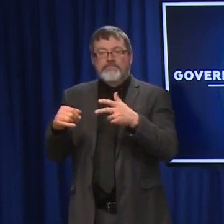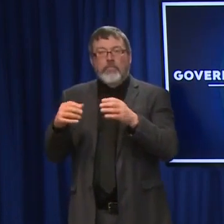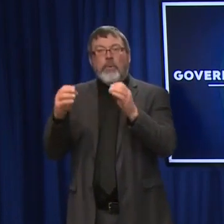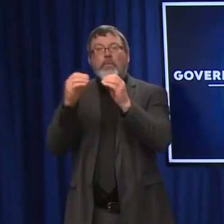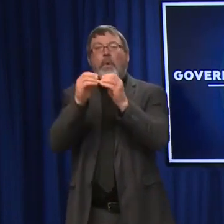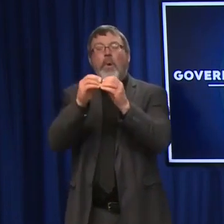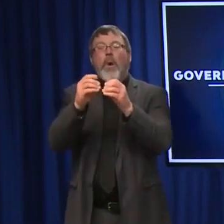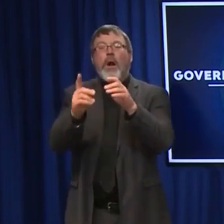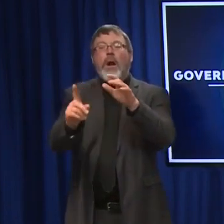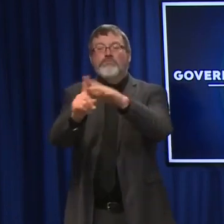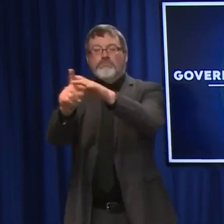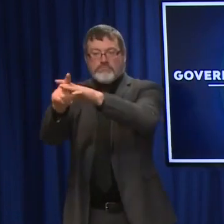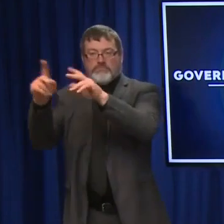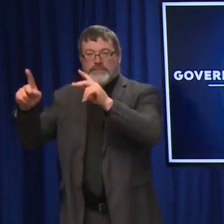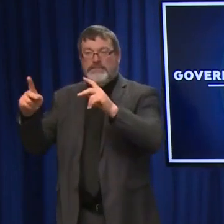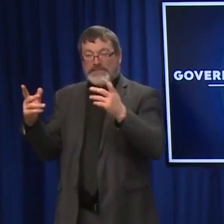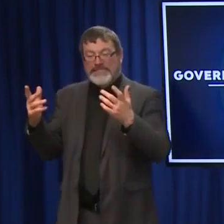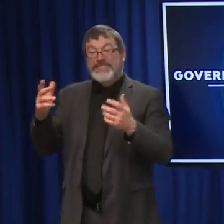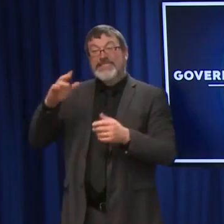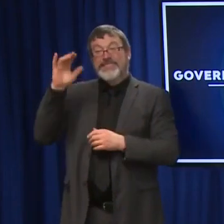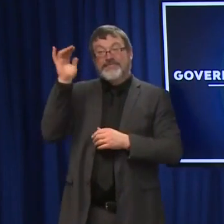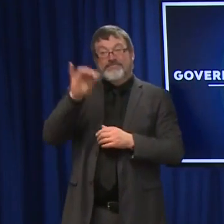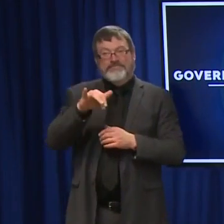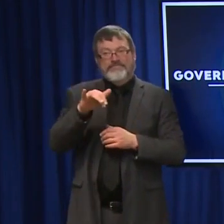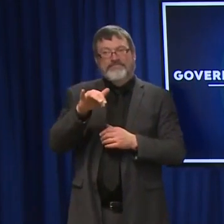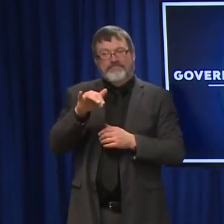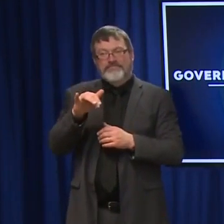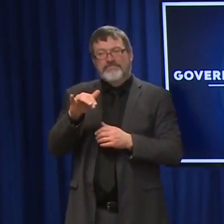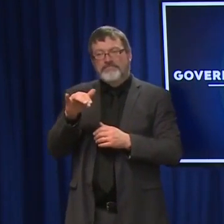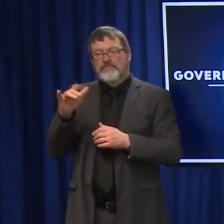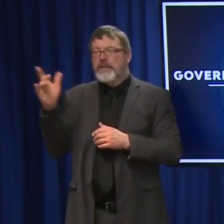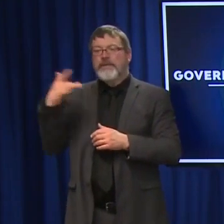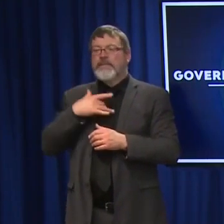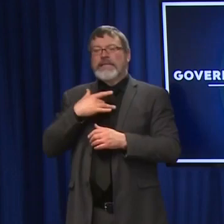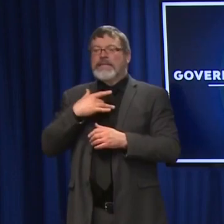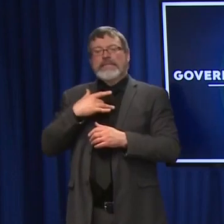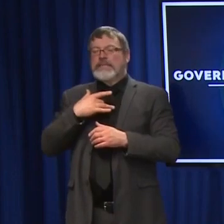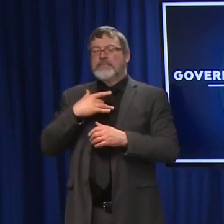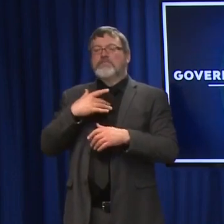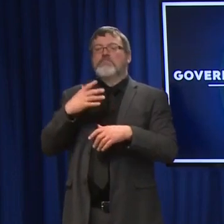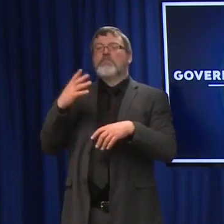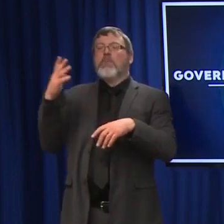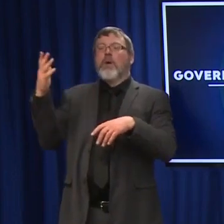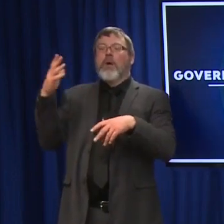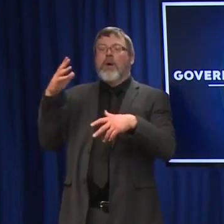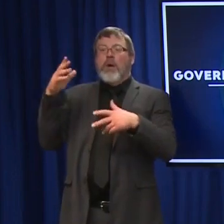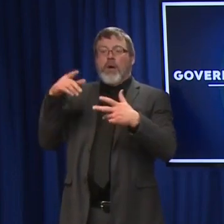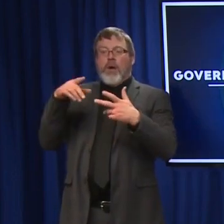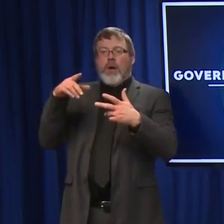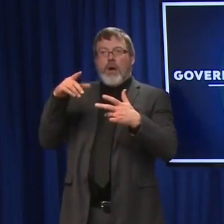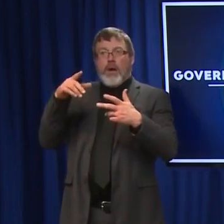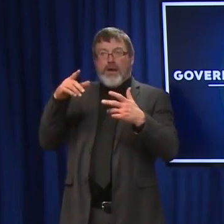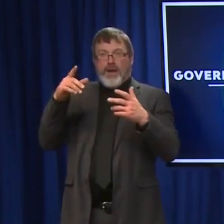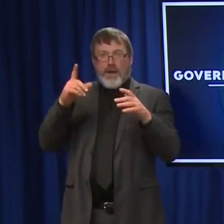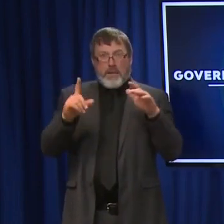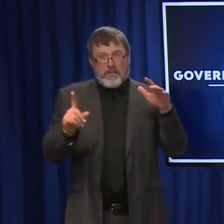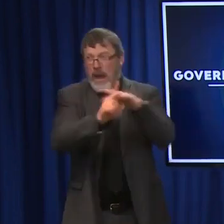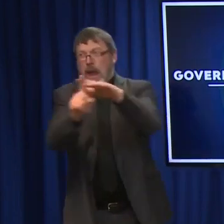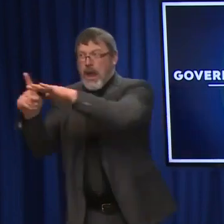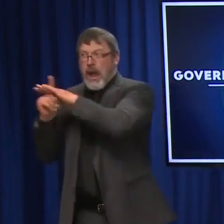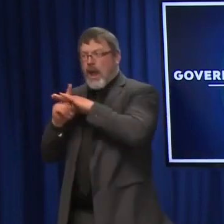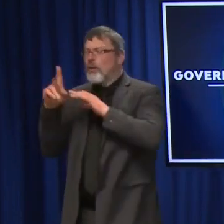that happened last spring. And these rare occurrences of TTS have occurred not only in